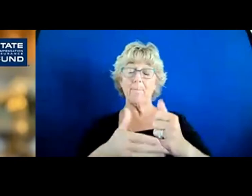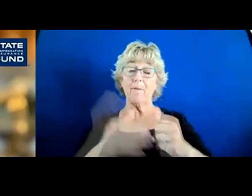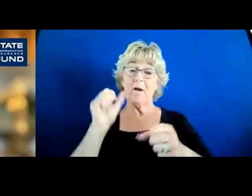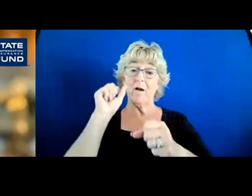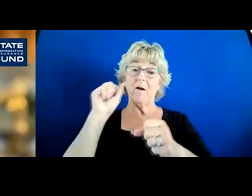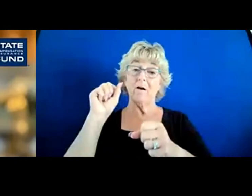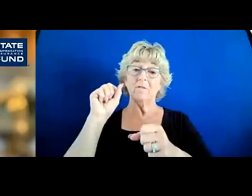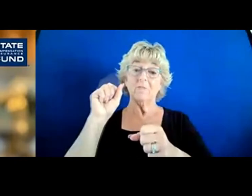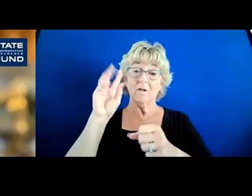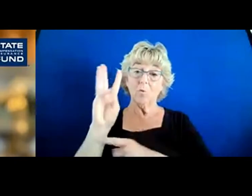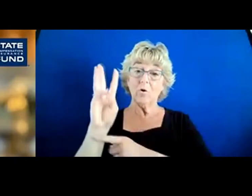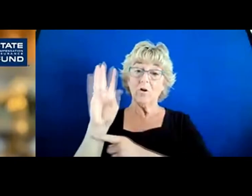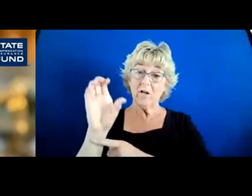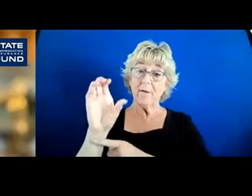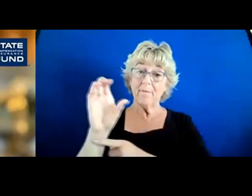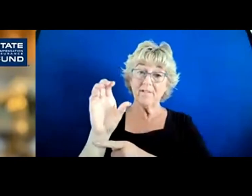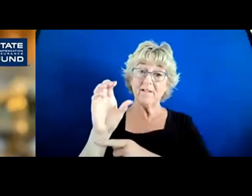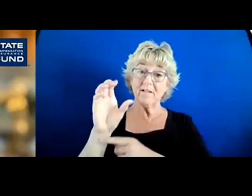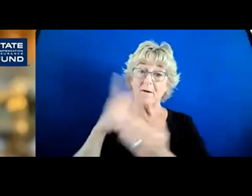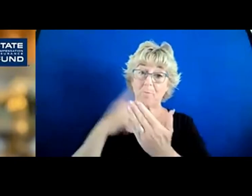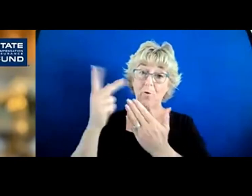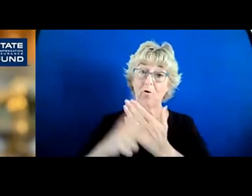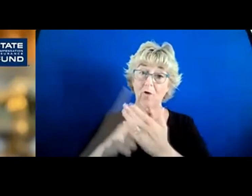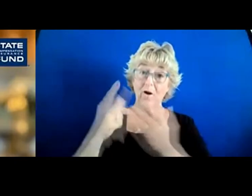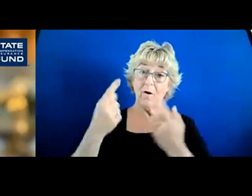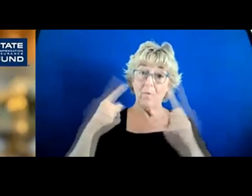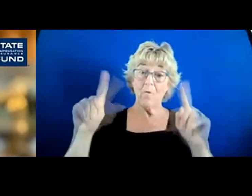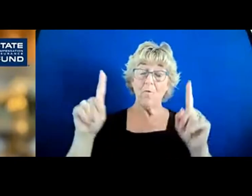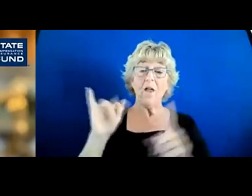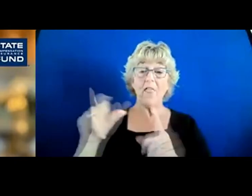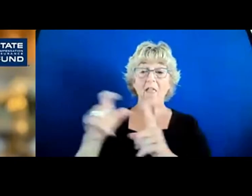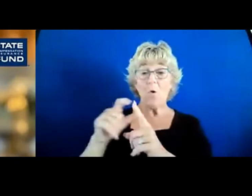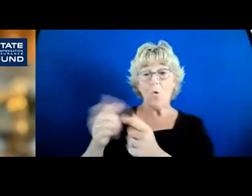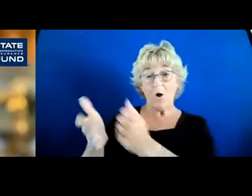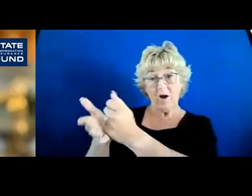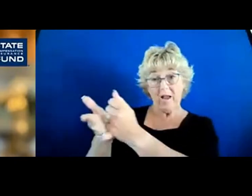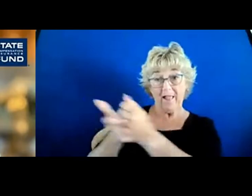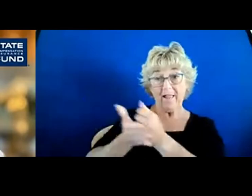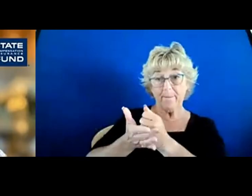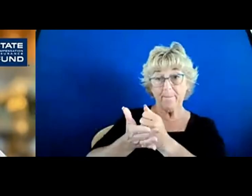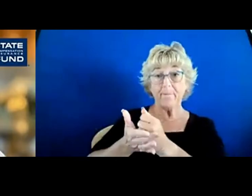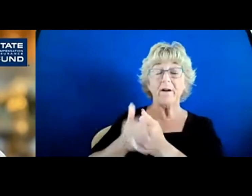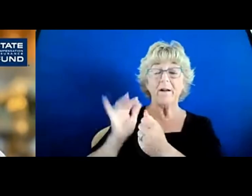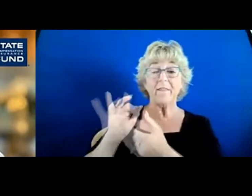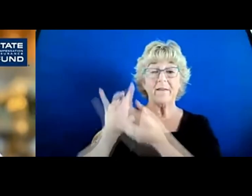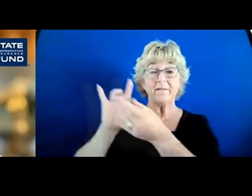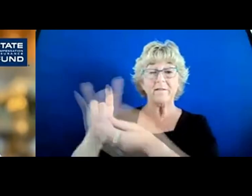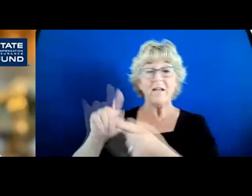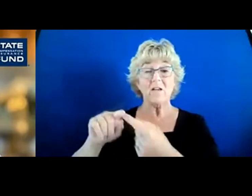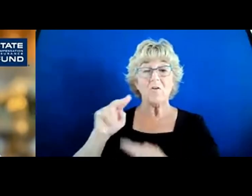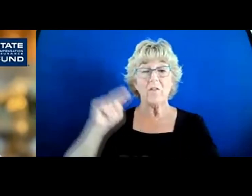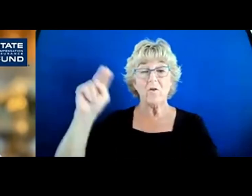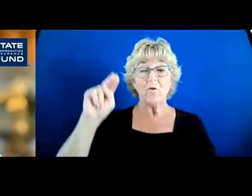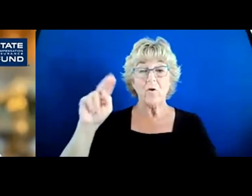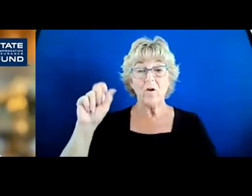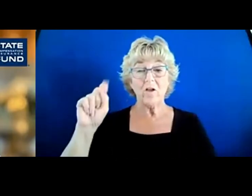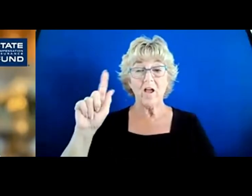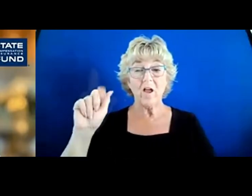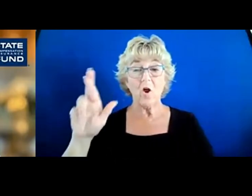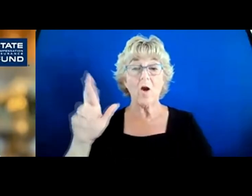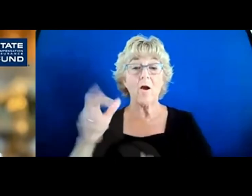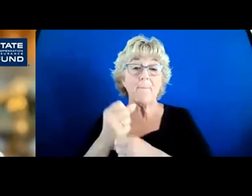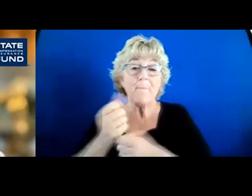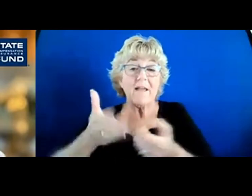system work. And that word help had to be at the heart of our North Star. So, we wanted to make it as easy for everyone as